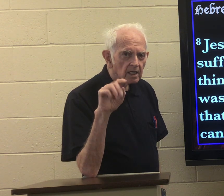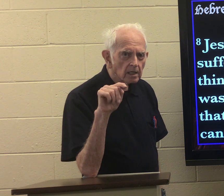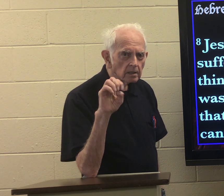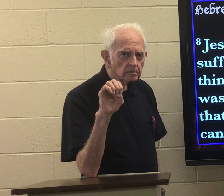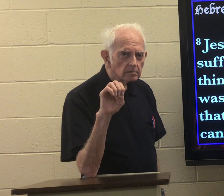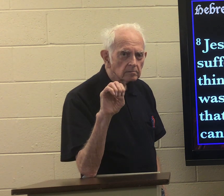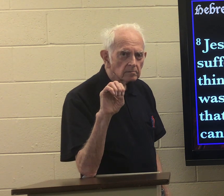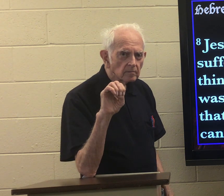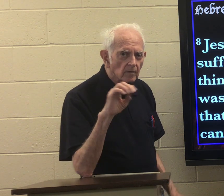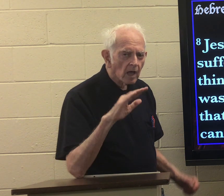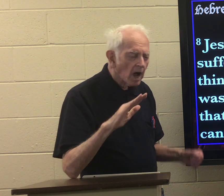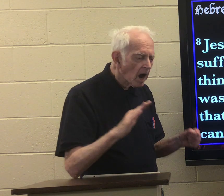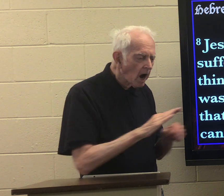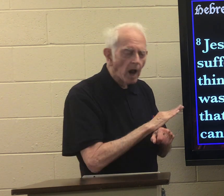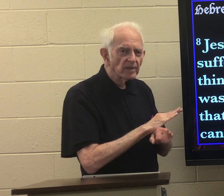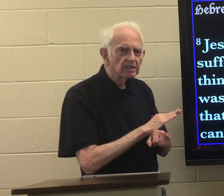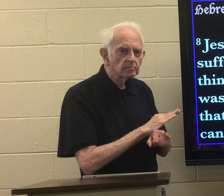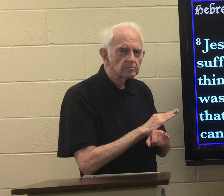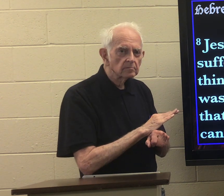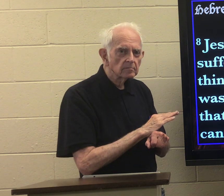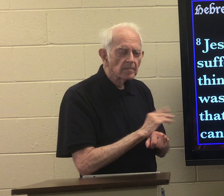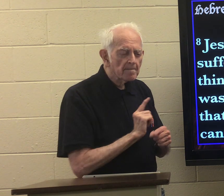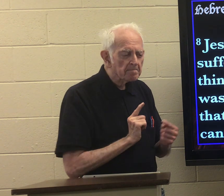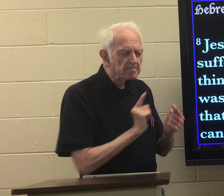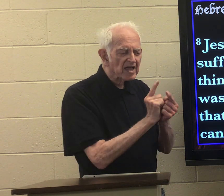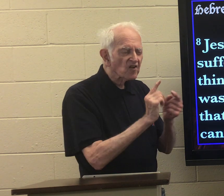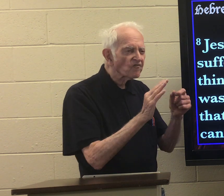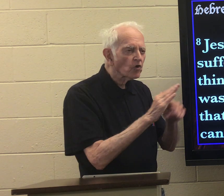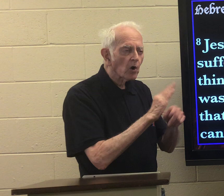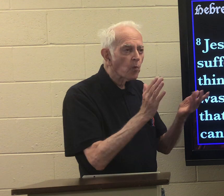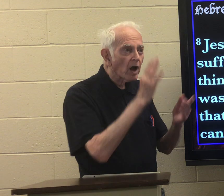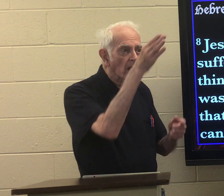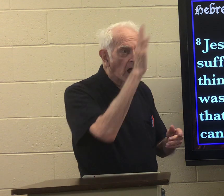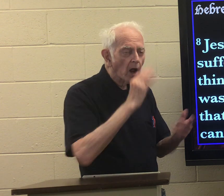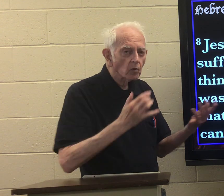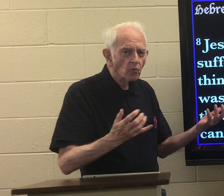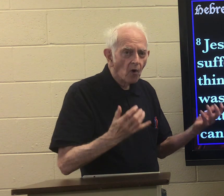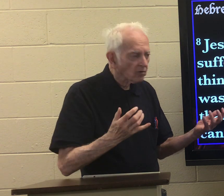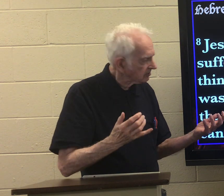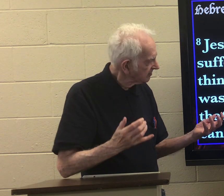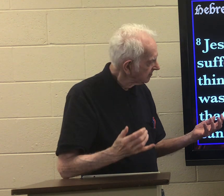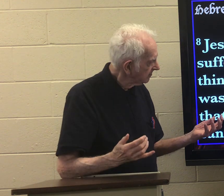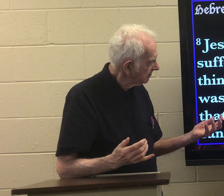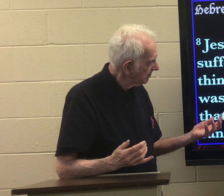complete complete he met fully what God wanted